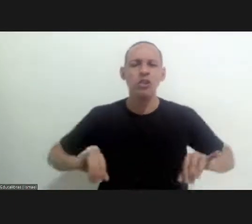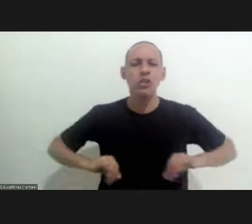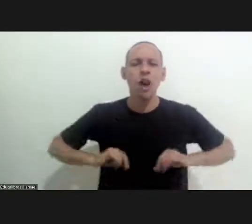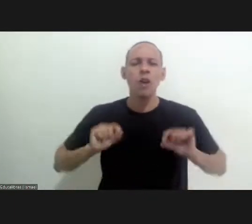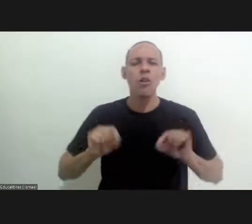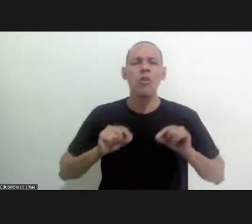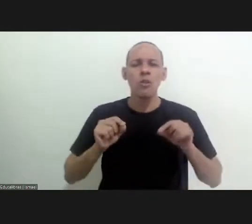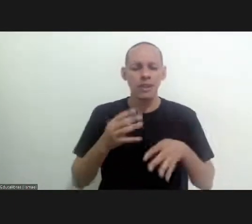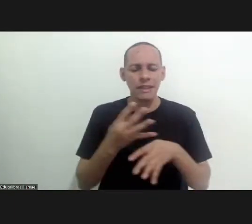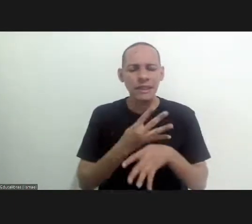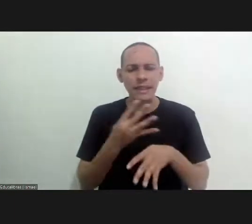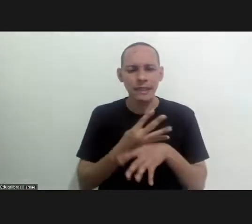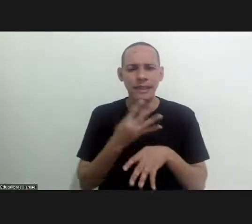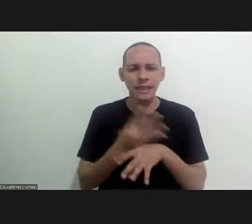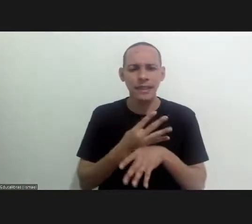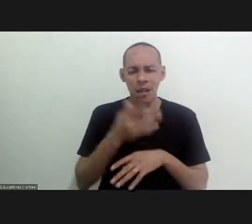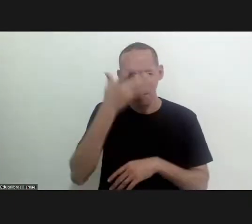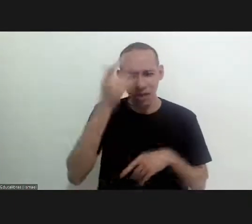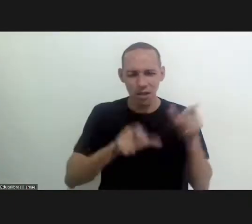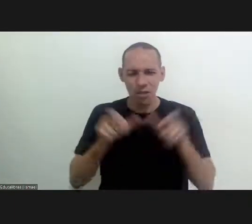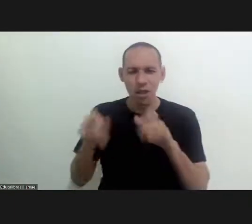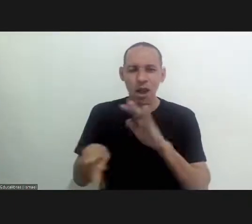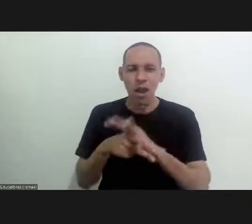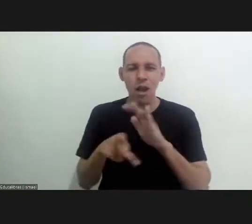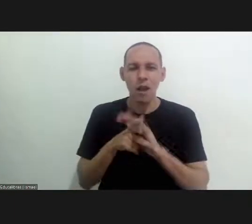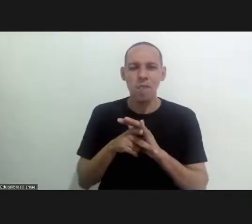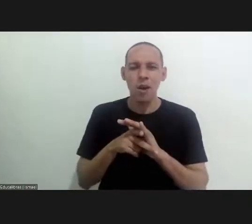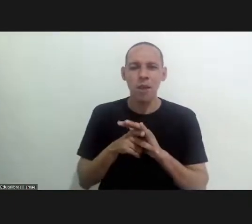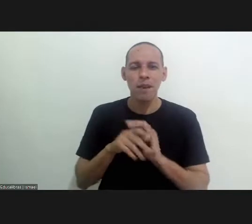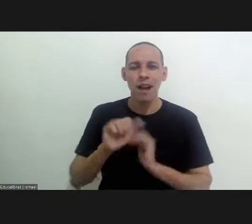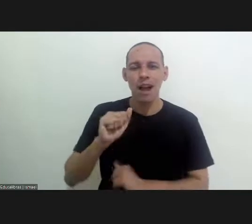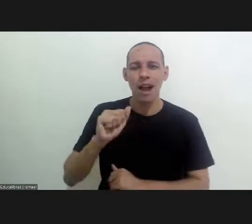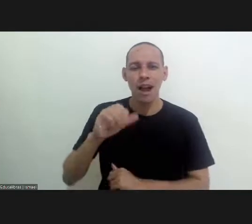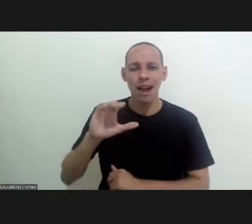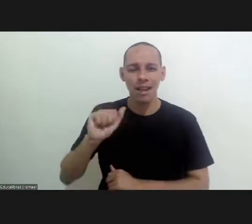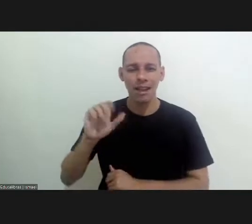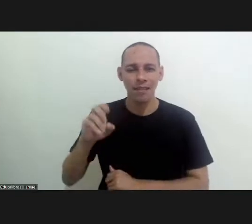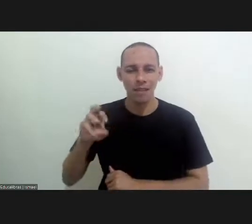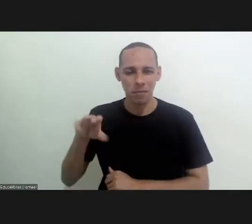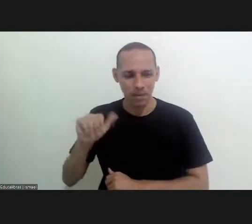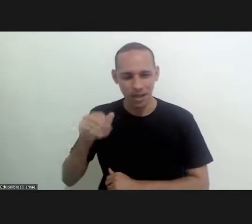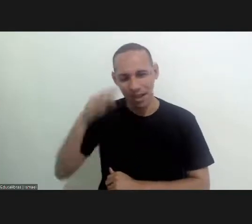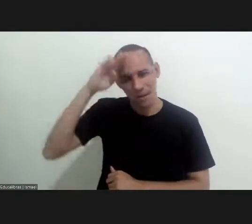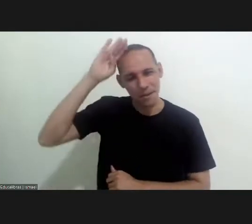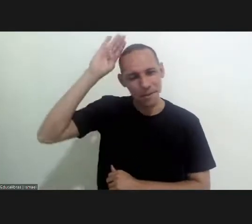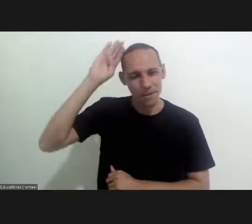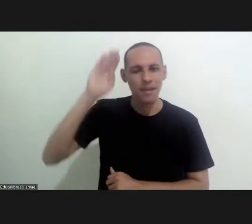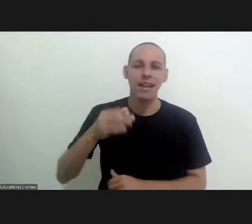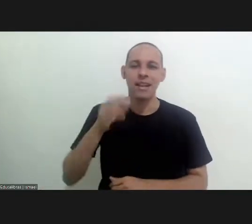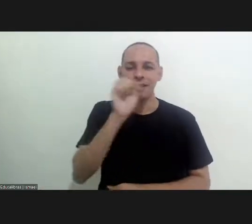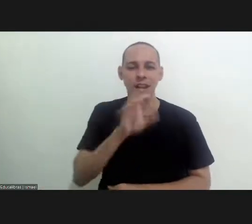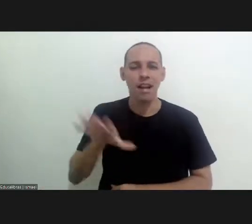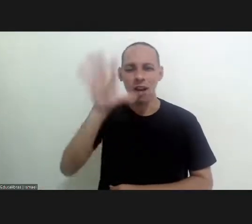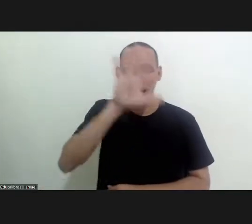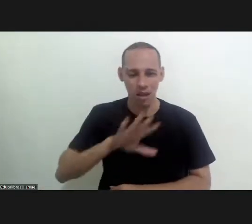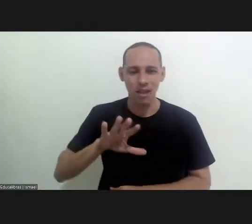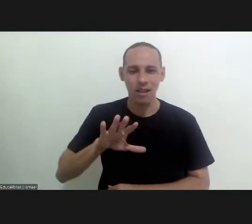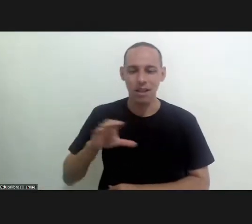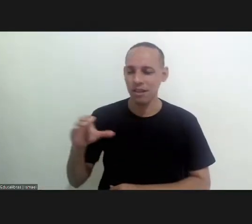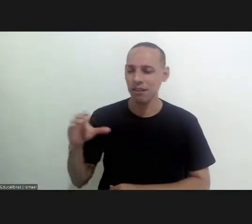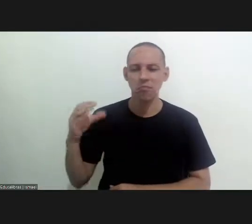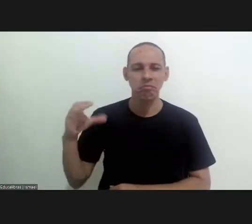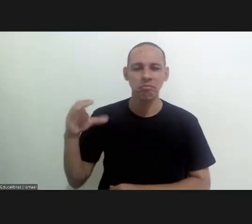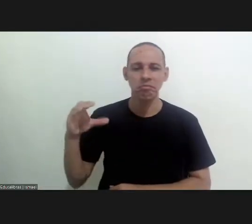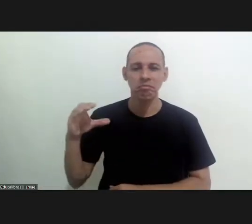there were members of the national medicine academy who were against or did not believe that